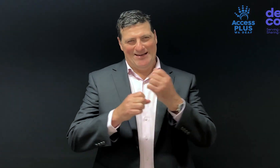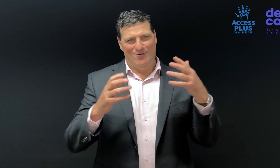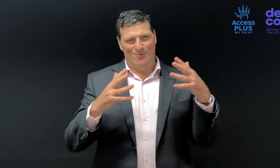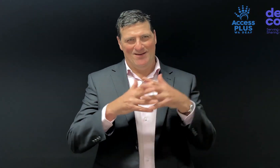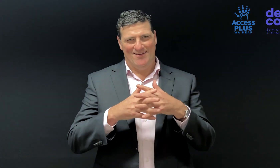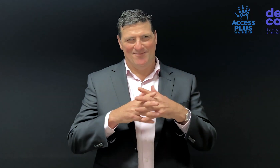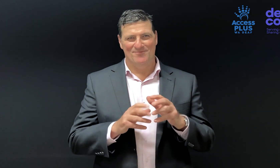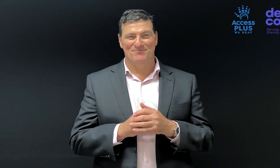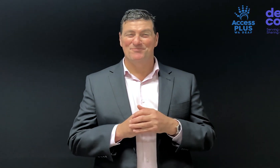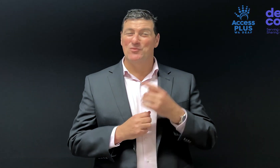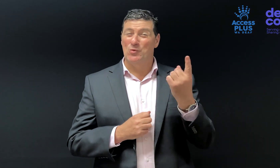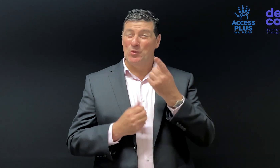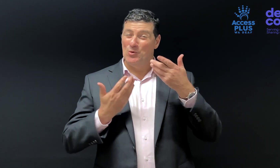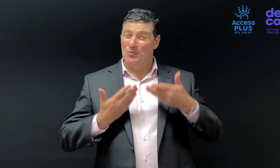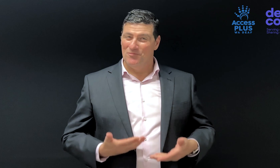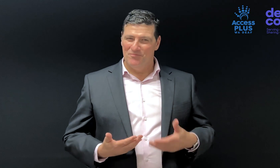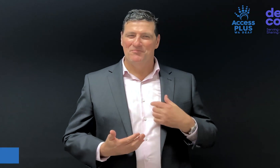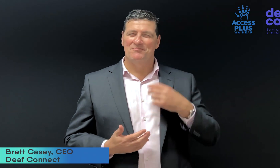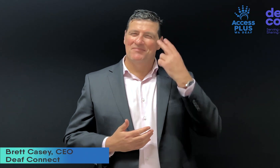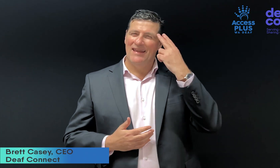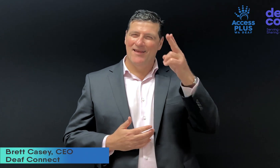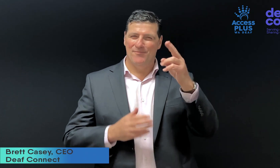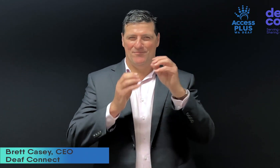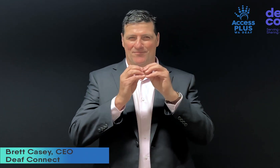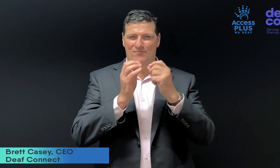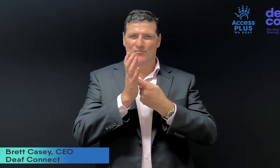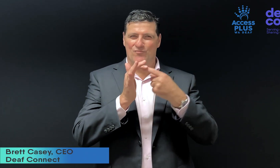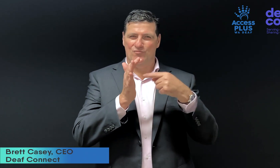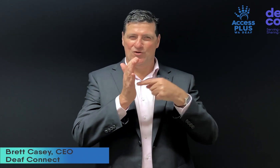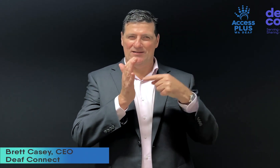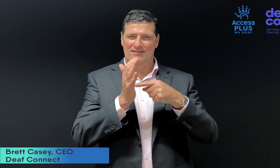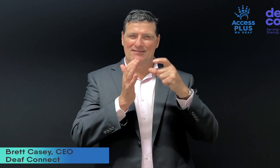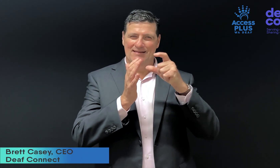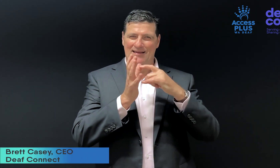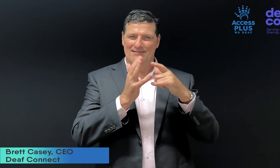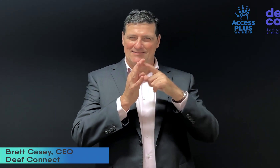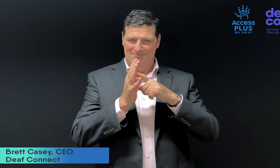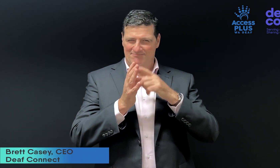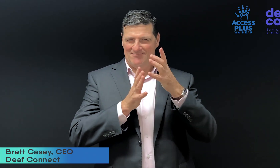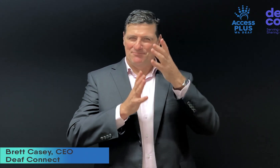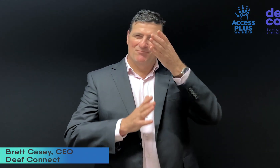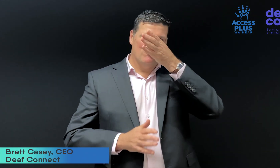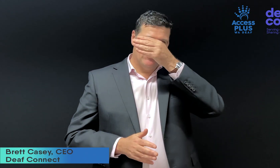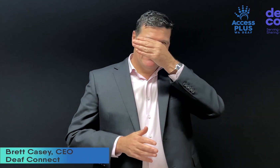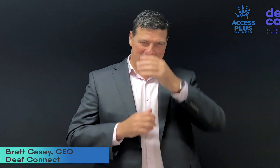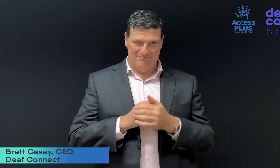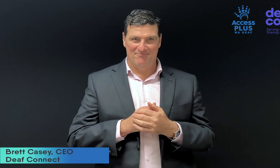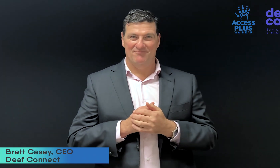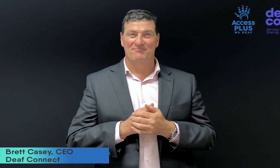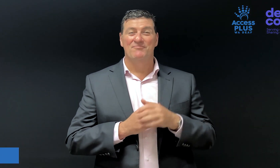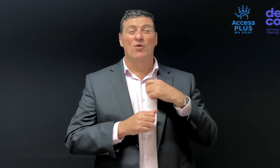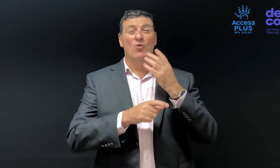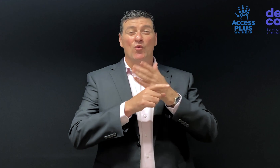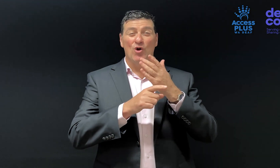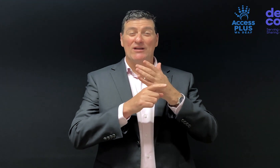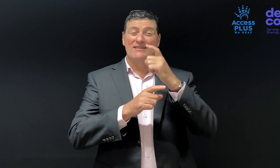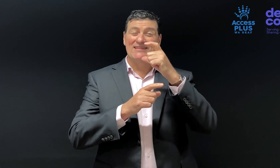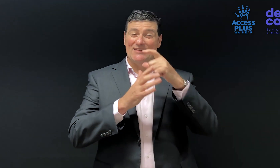Thank you, Gary. My name is Brett Casey and I work as a